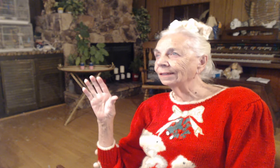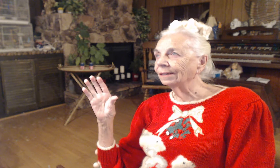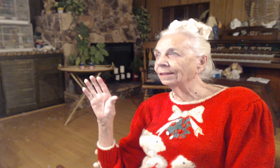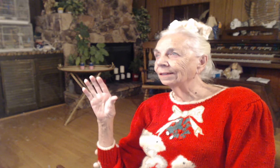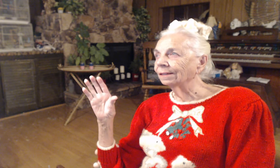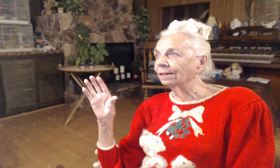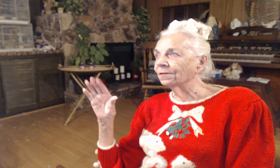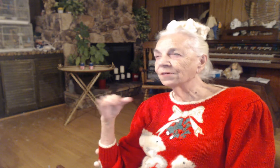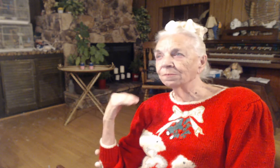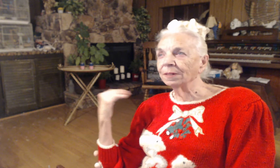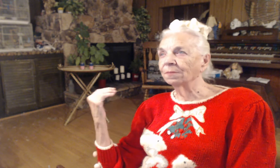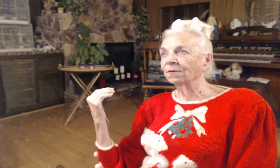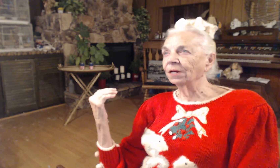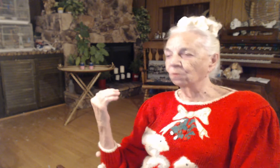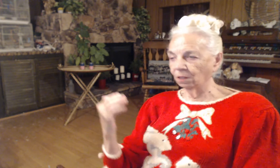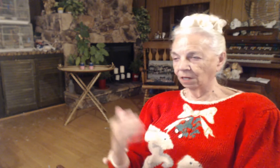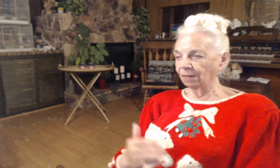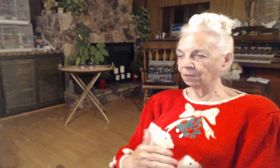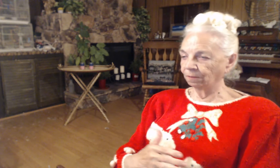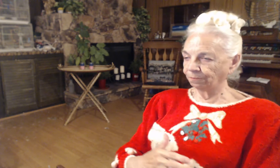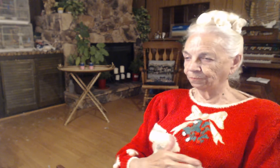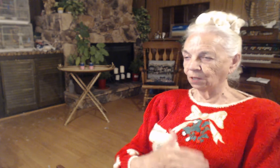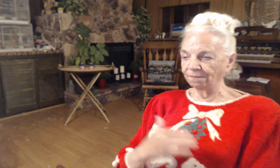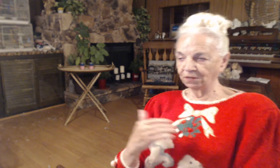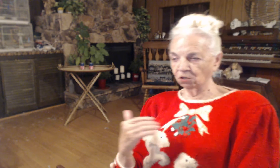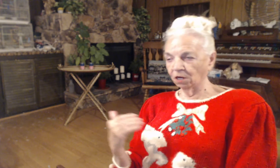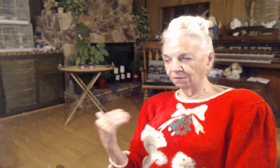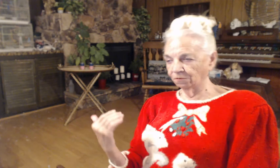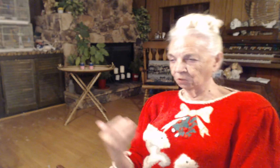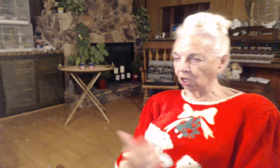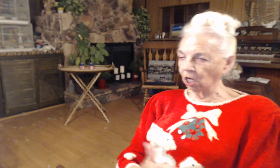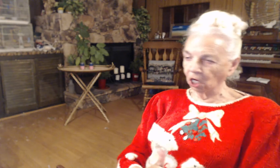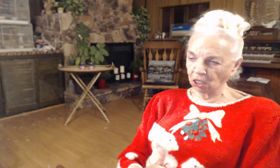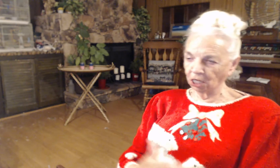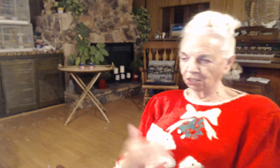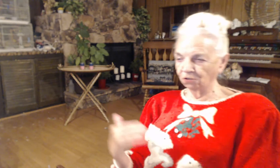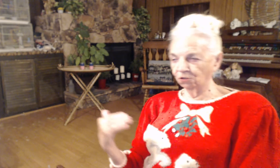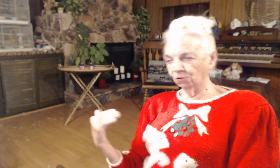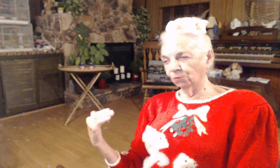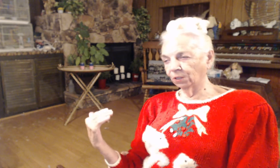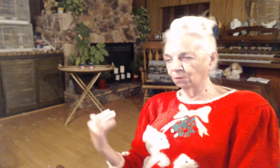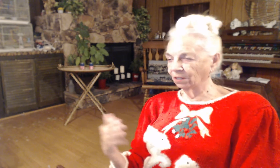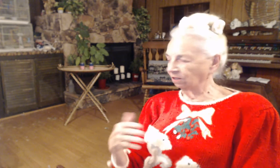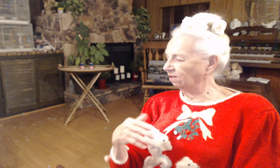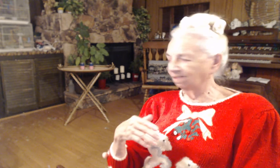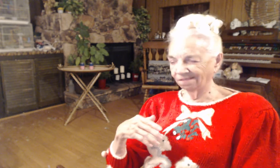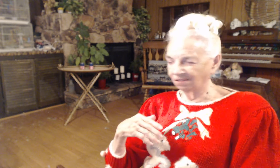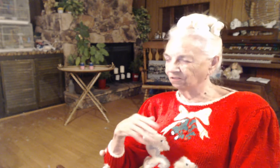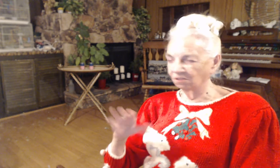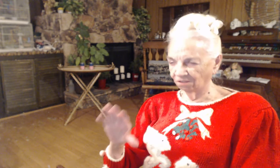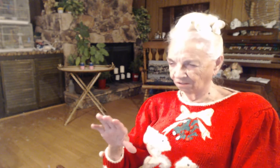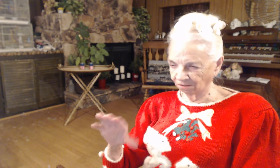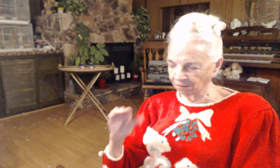And some people think, well, I'm a prophet called from God. I can do what I want. Oh, no, no, no, no, come on.